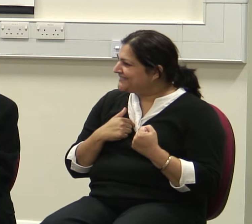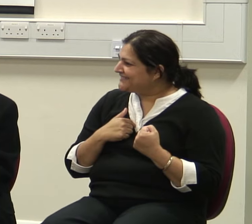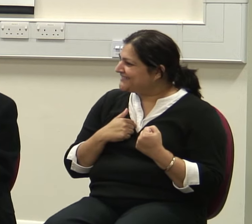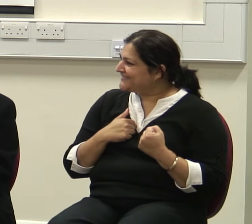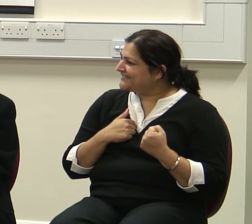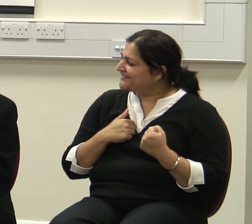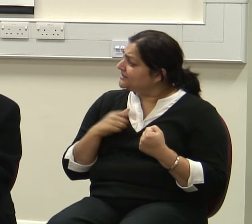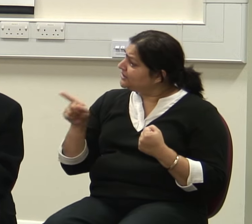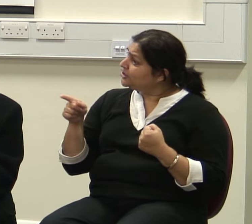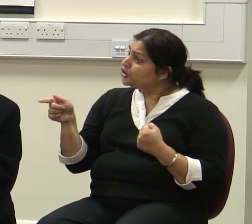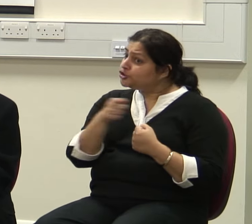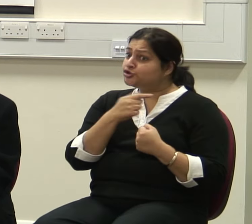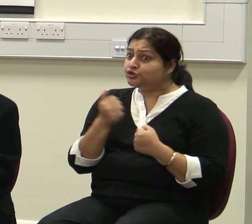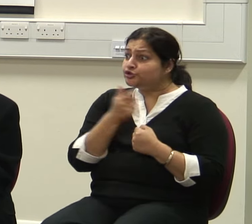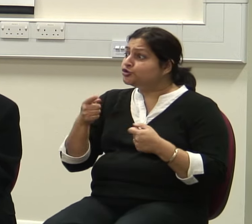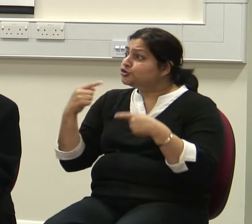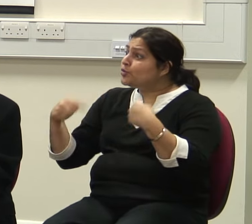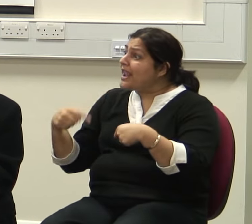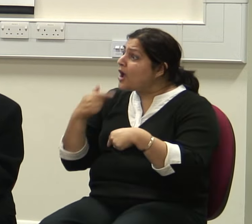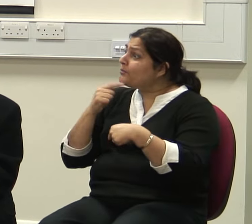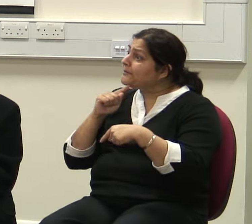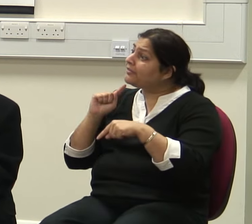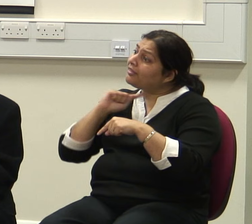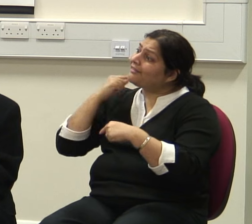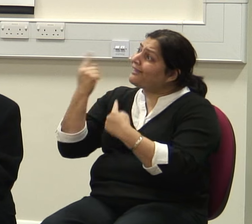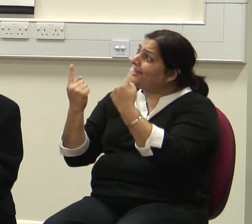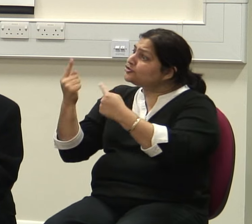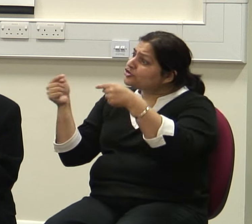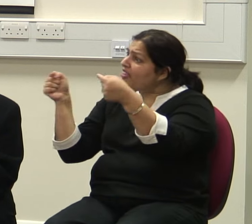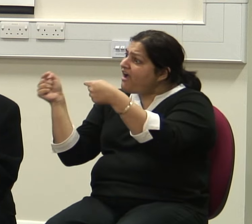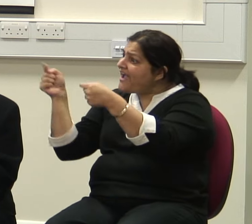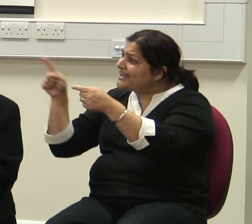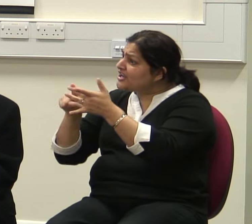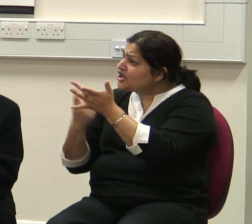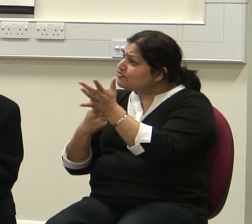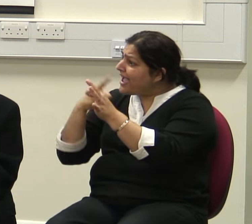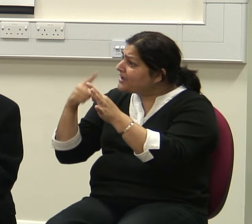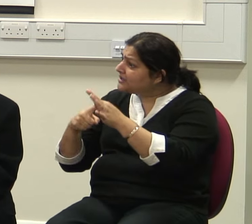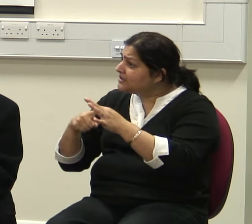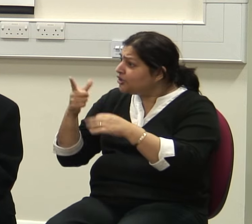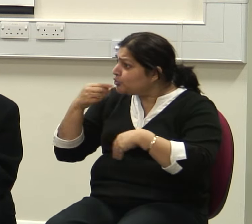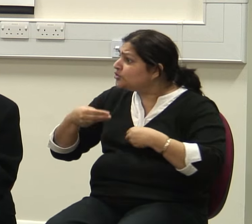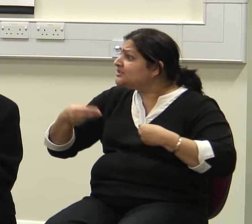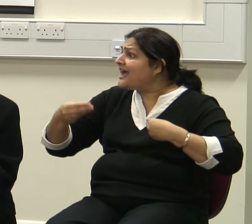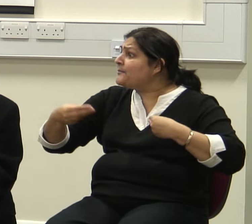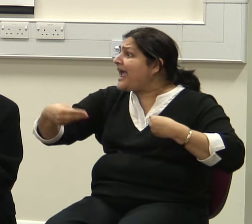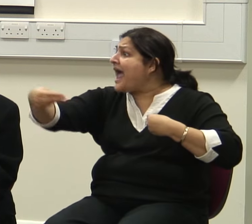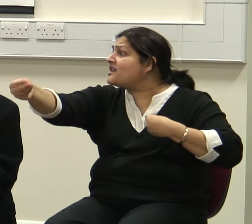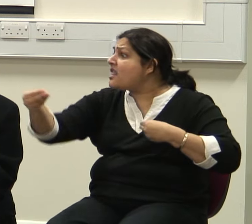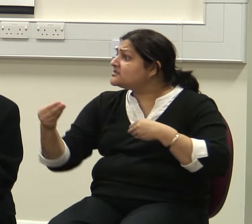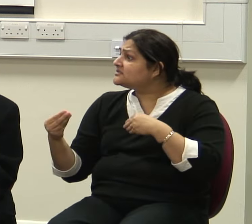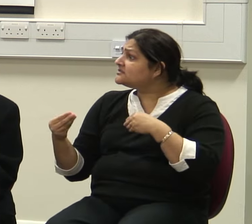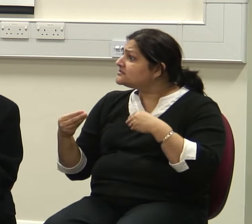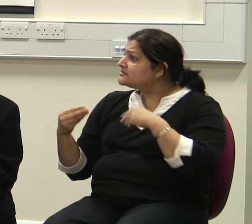Should you let people kill each other in Iraq? I mean, this becomes an endless rationalization for meddling in other people's lives.